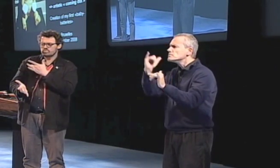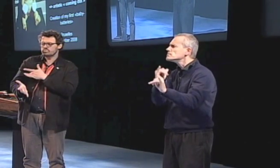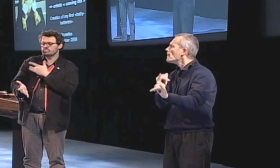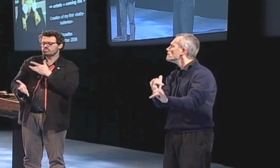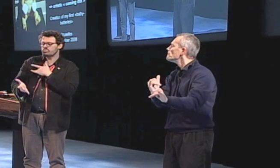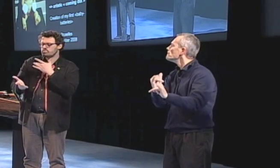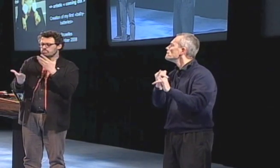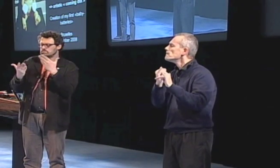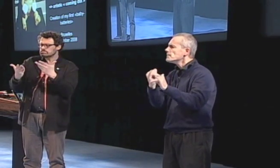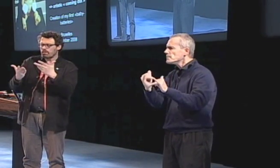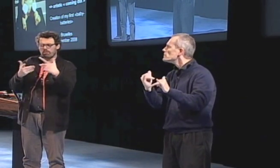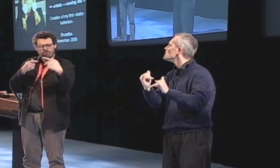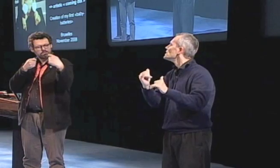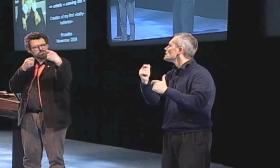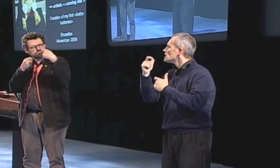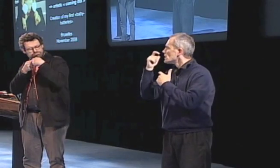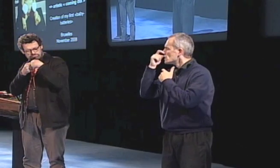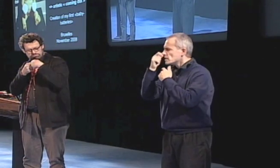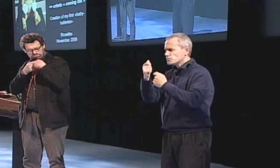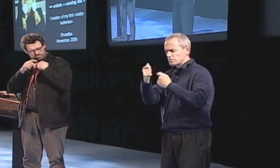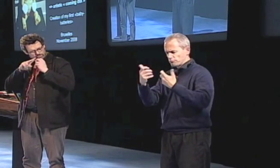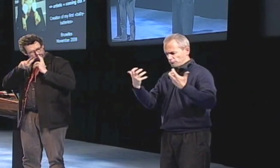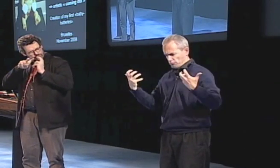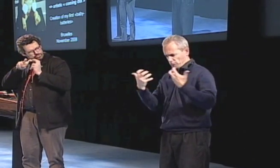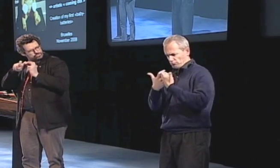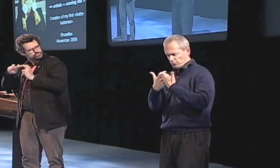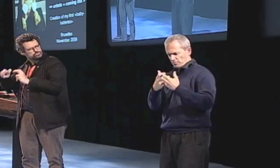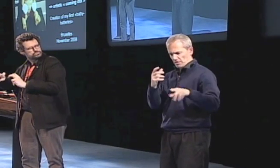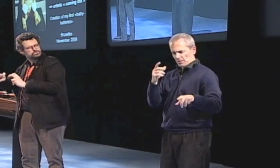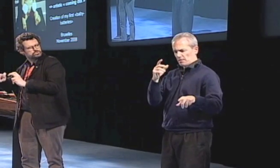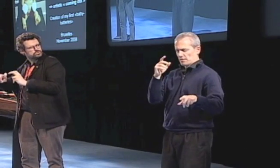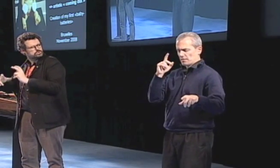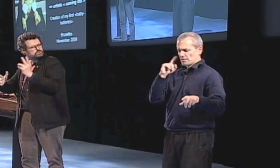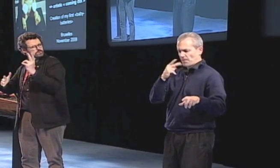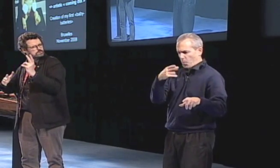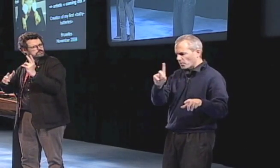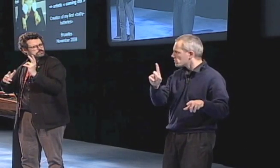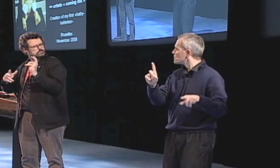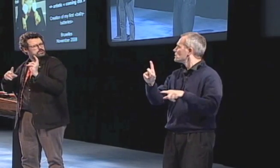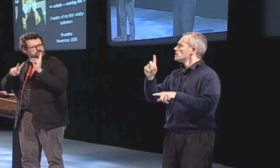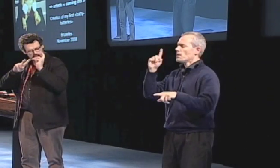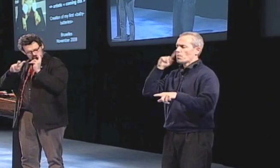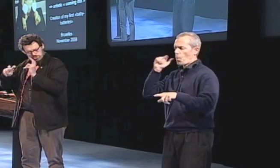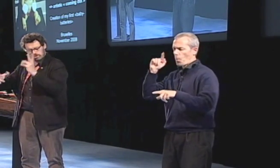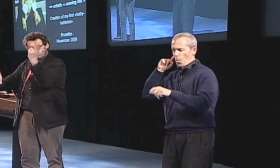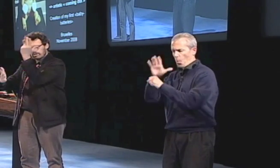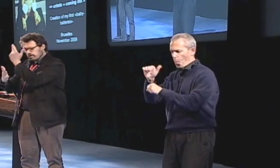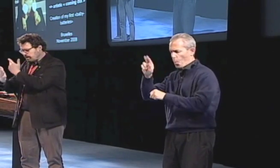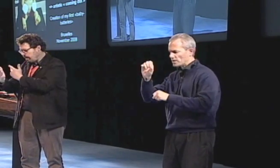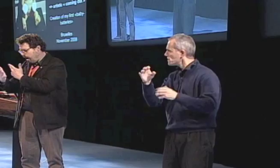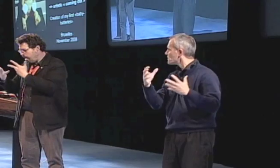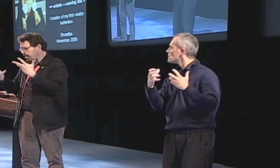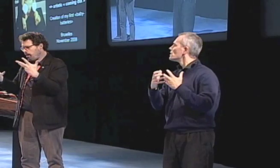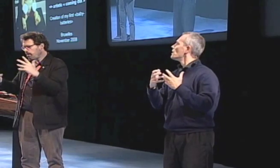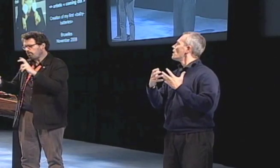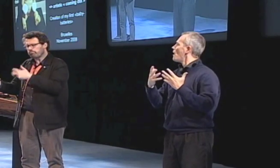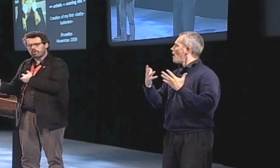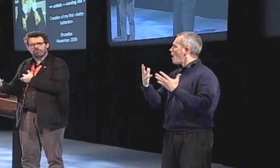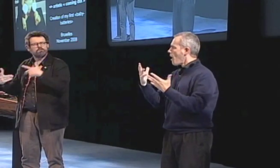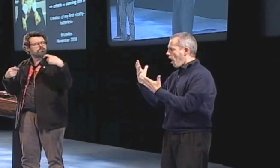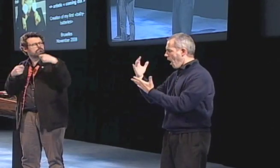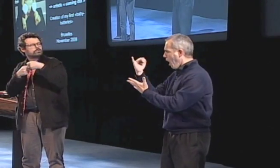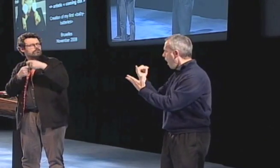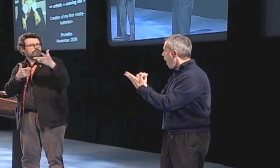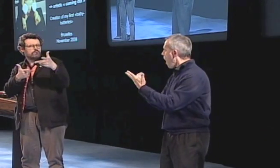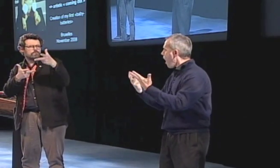the word deafhood. When I found such language, words for the concepts I had inside,